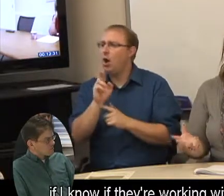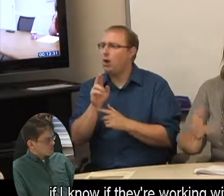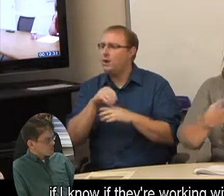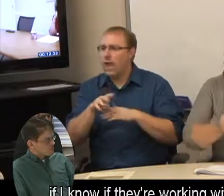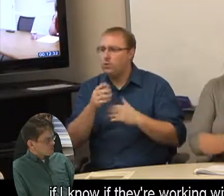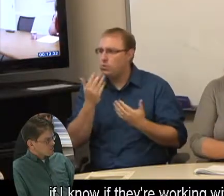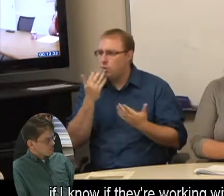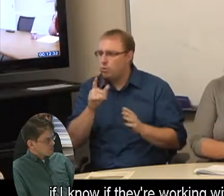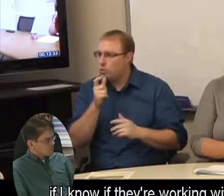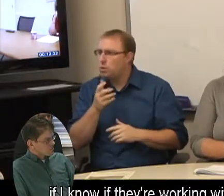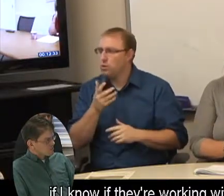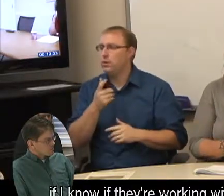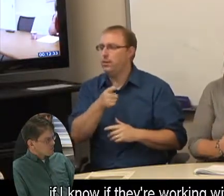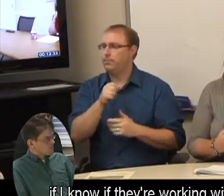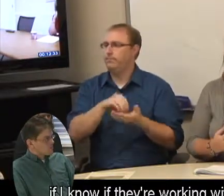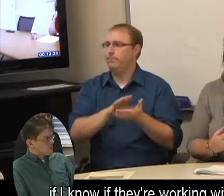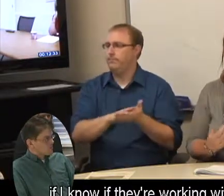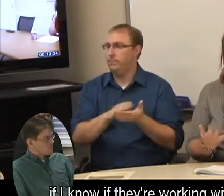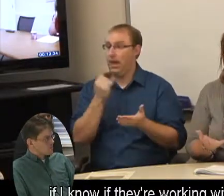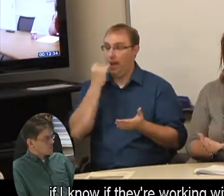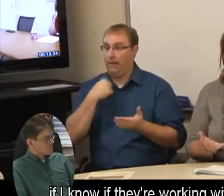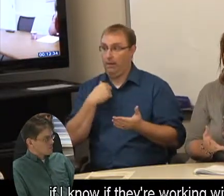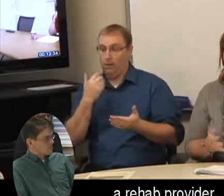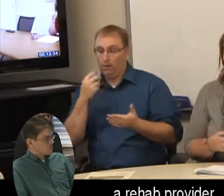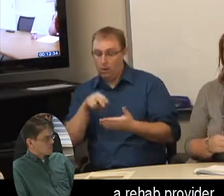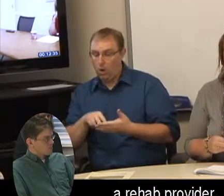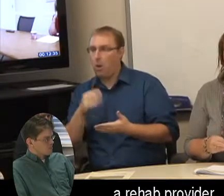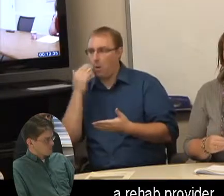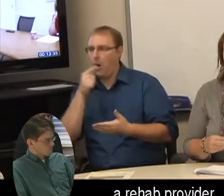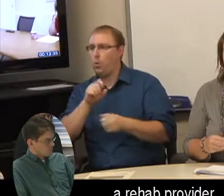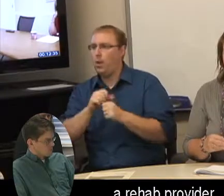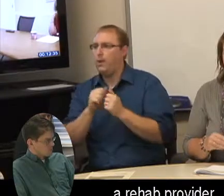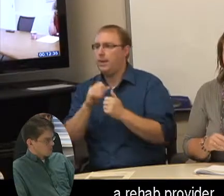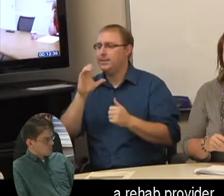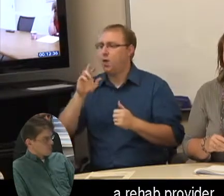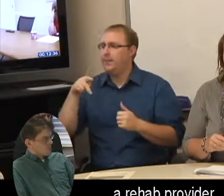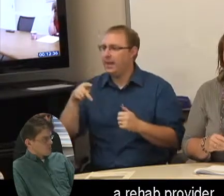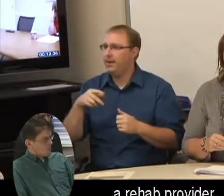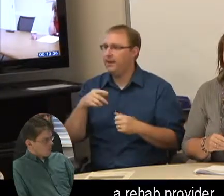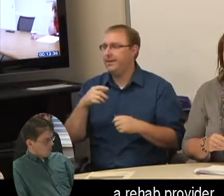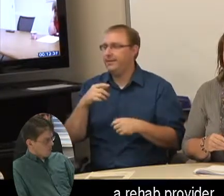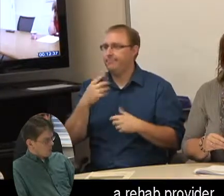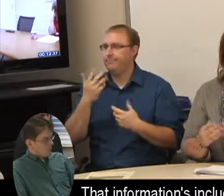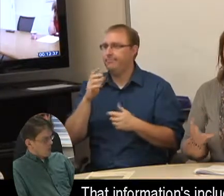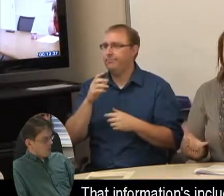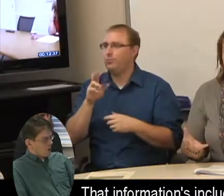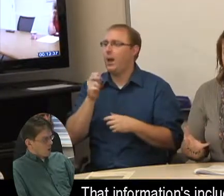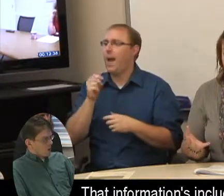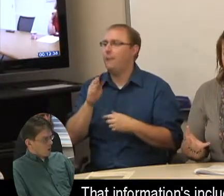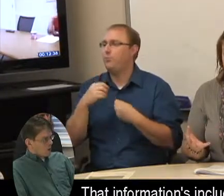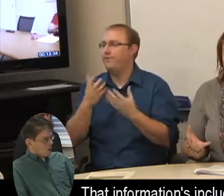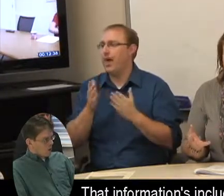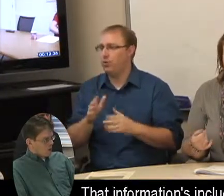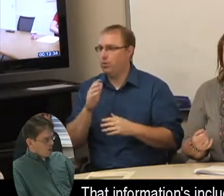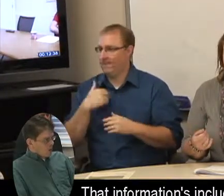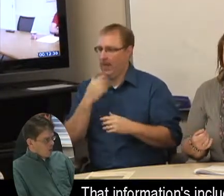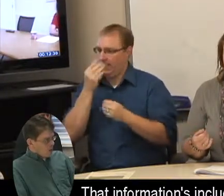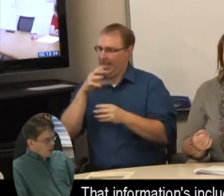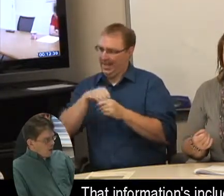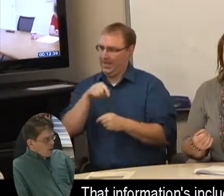is, if I know if they're working with a CRP, a rehab provider, that information is included.